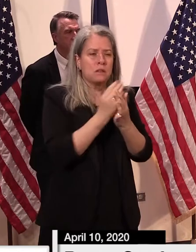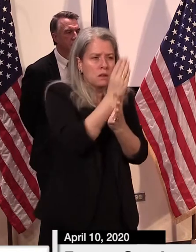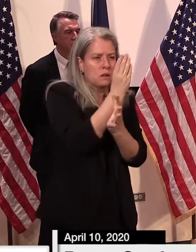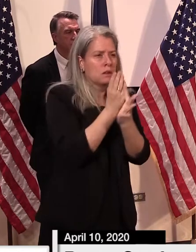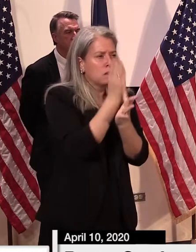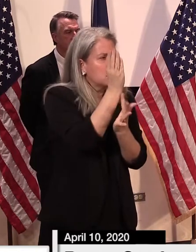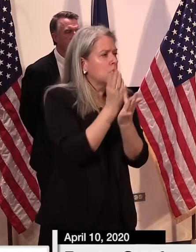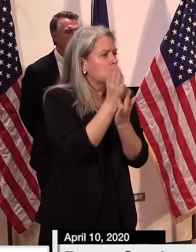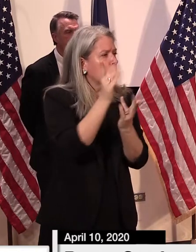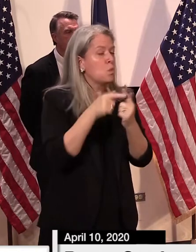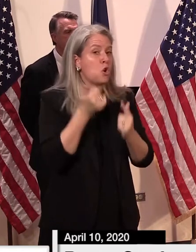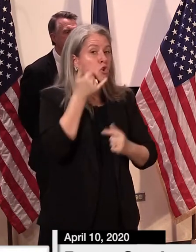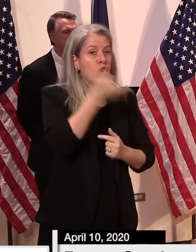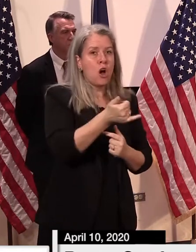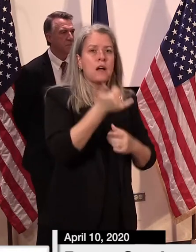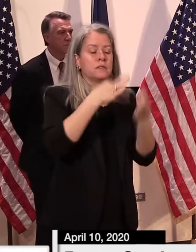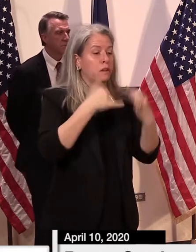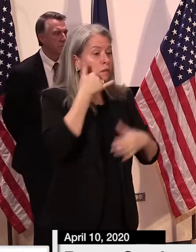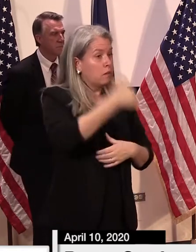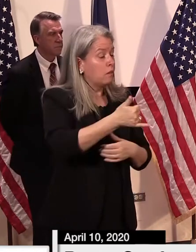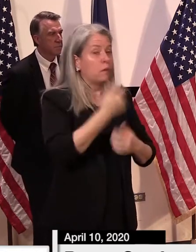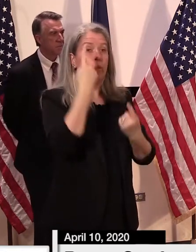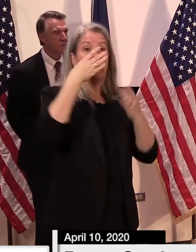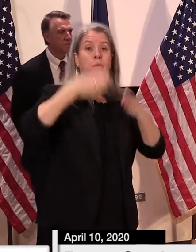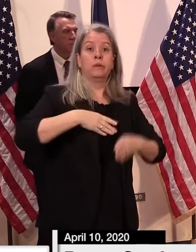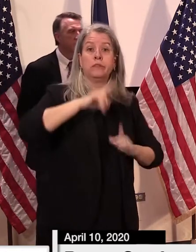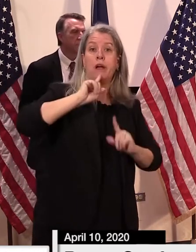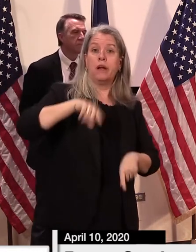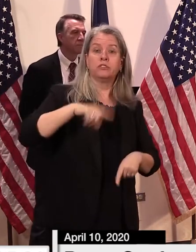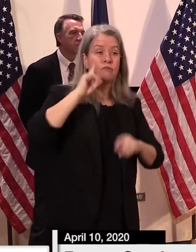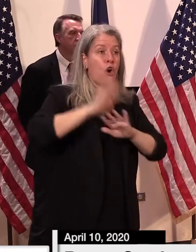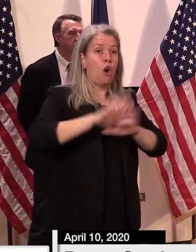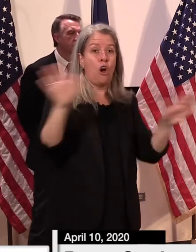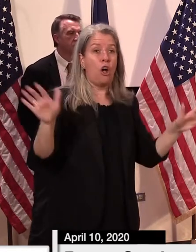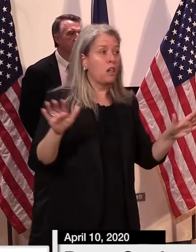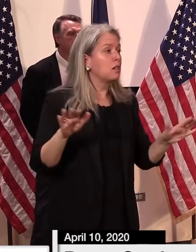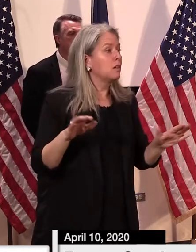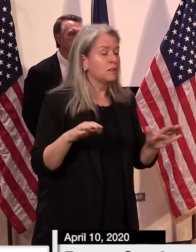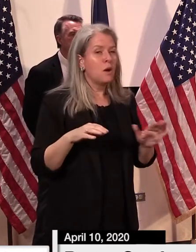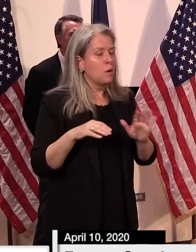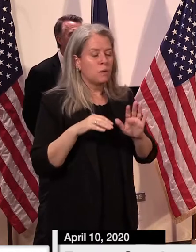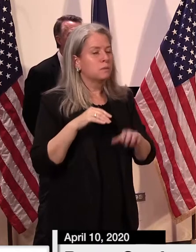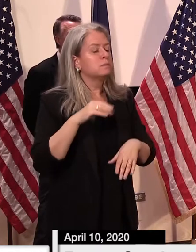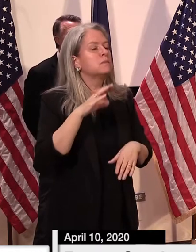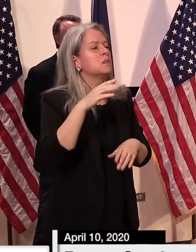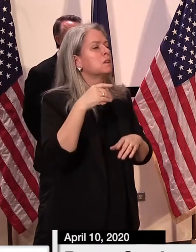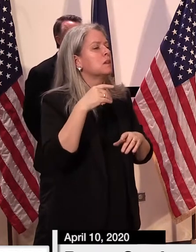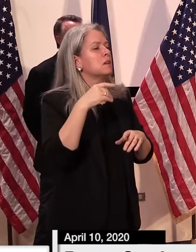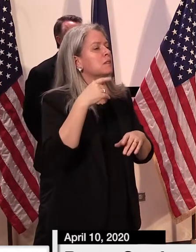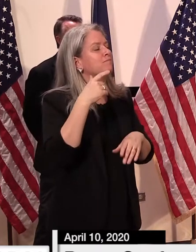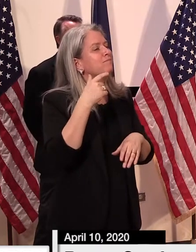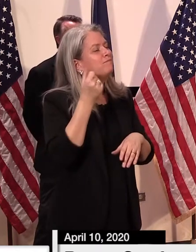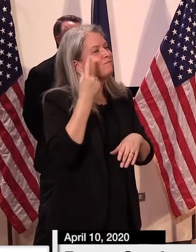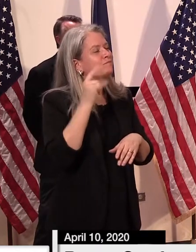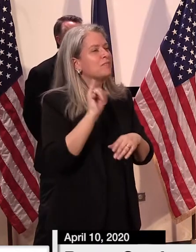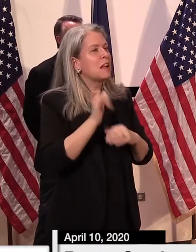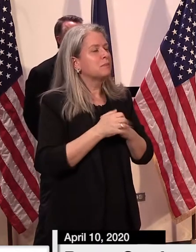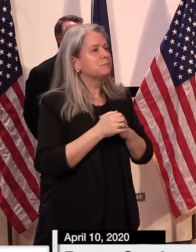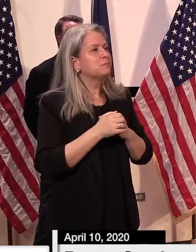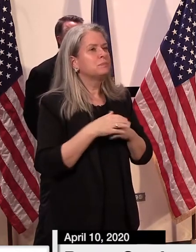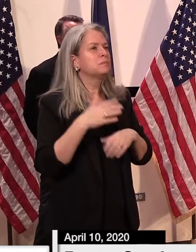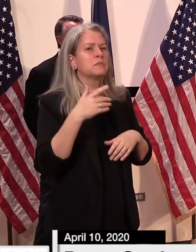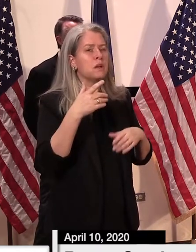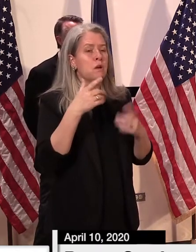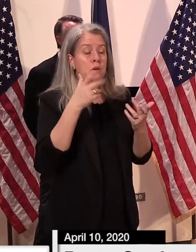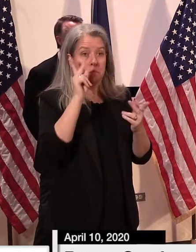We are looking for voluntary compliance. We will not be preventing